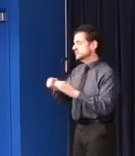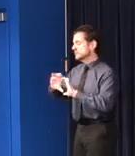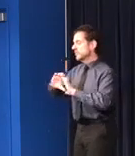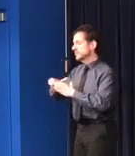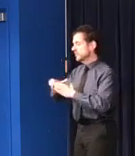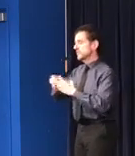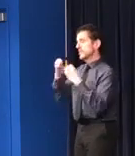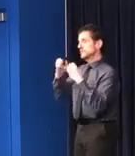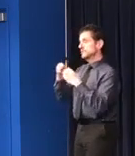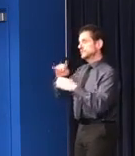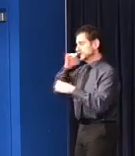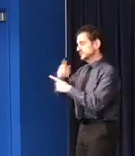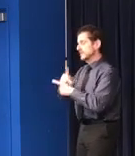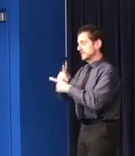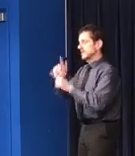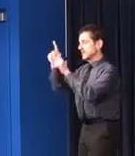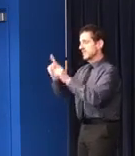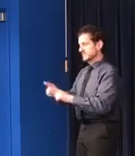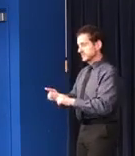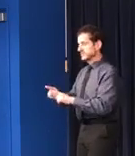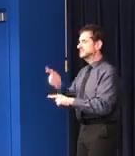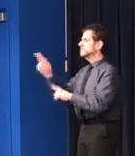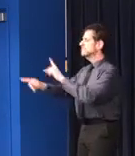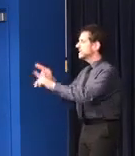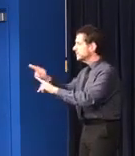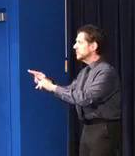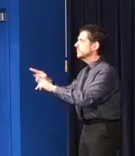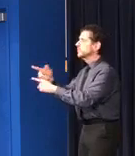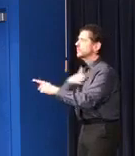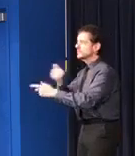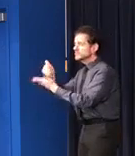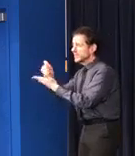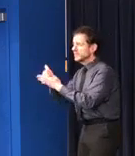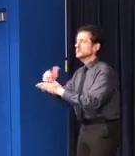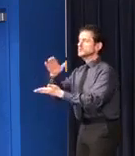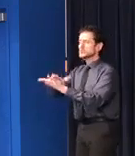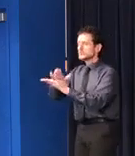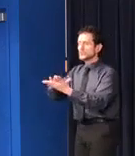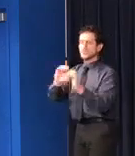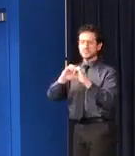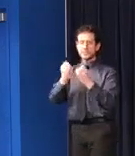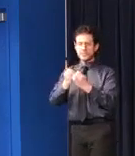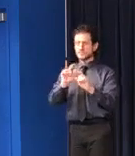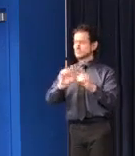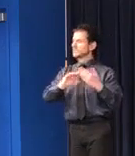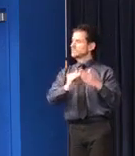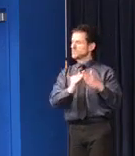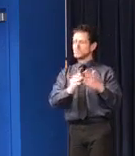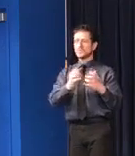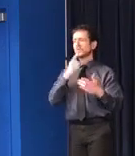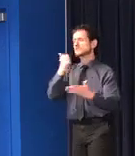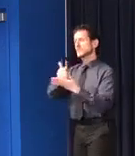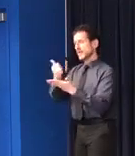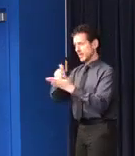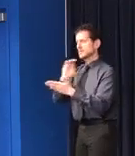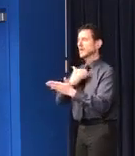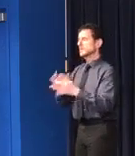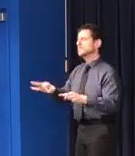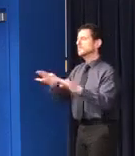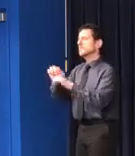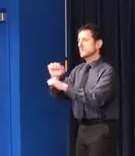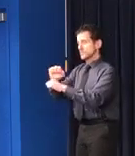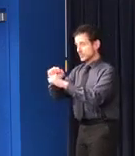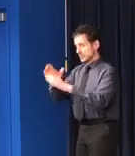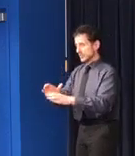licenses from people, organizations, schools and communities looking to help their essential workers from